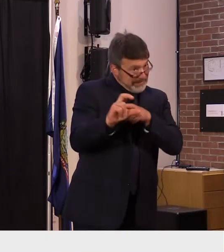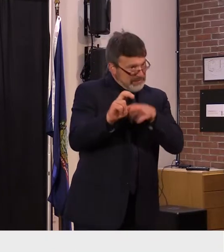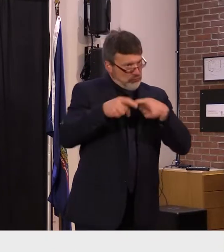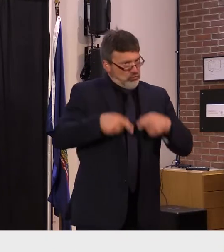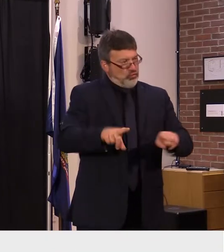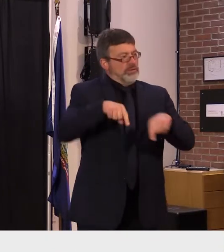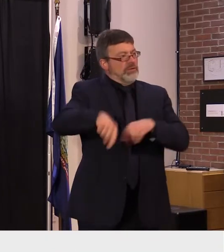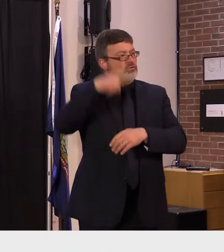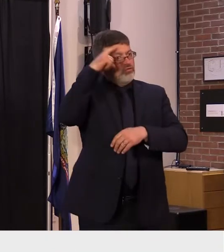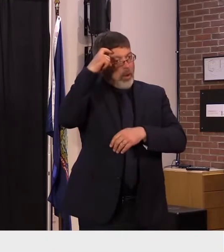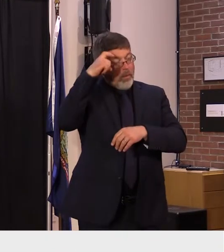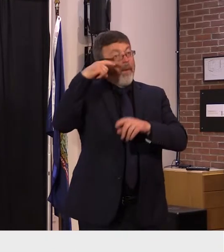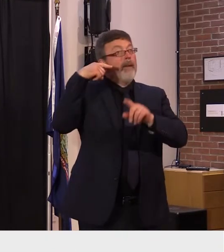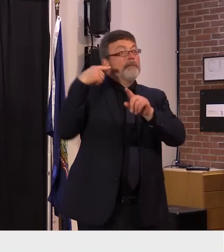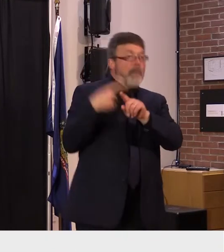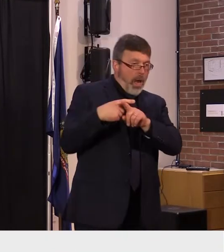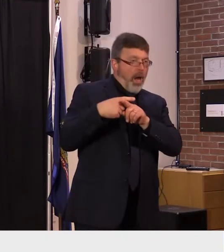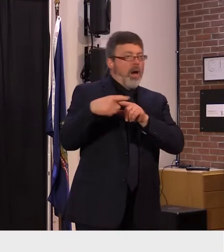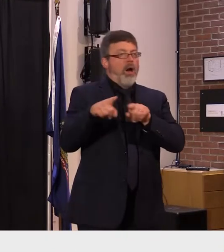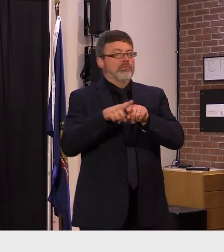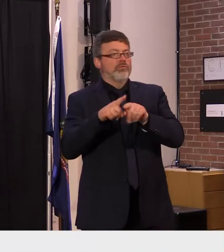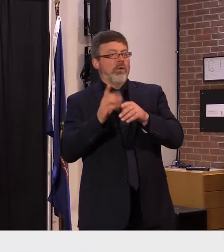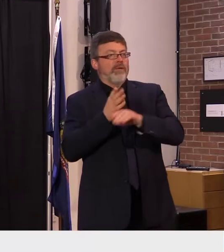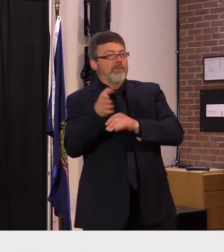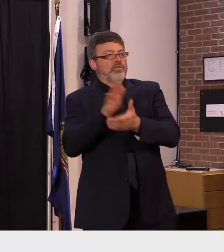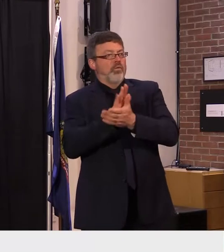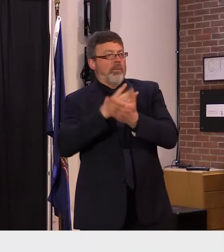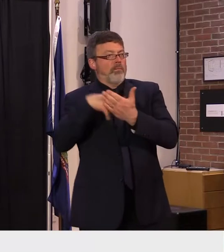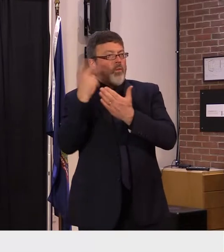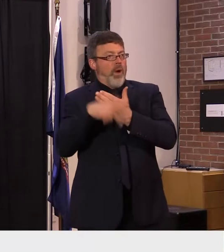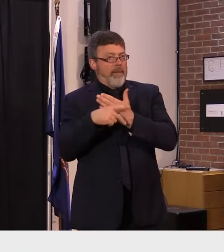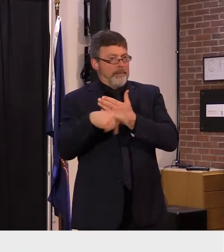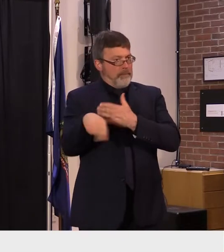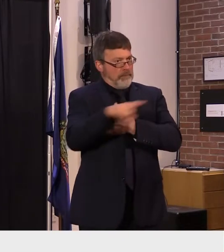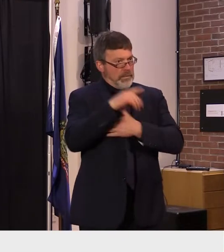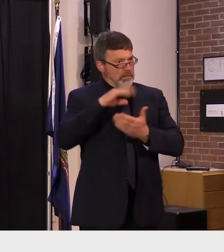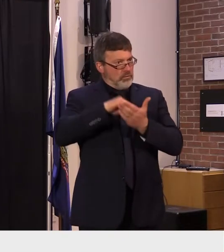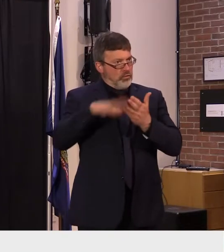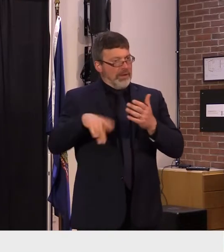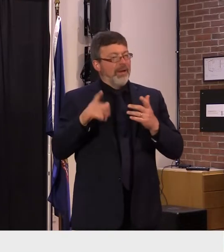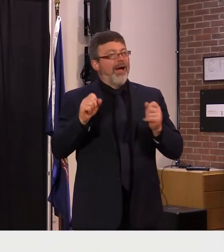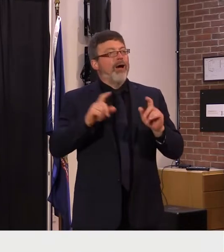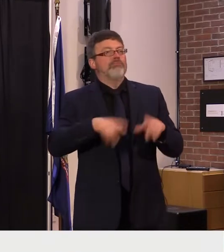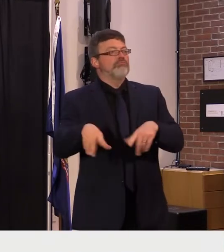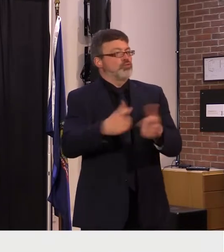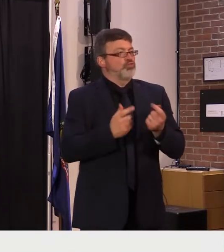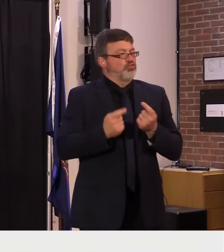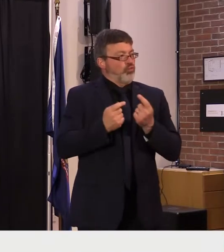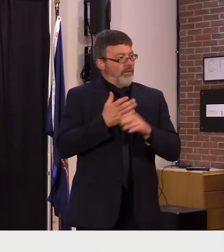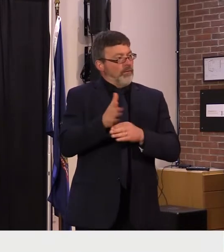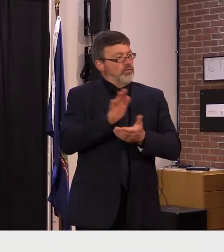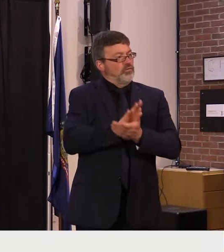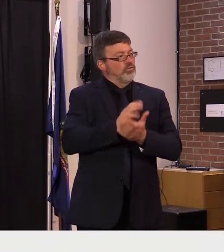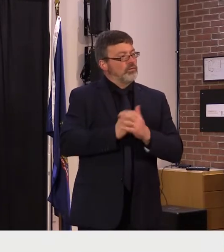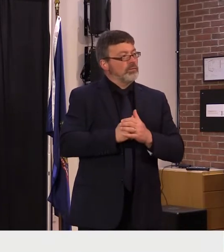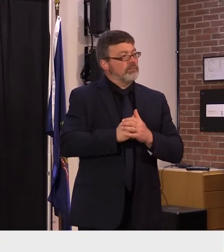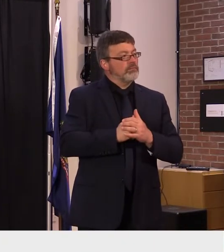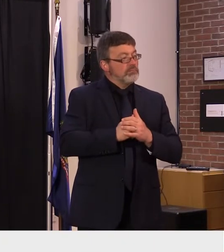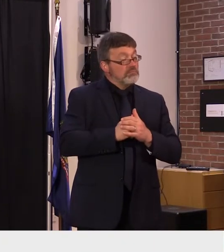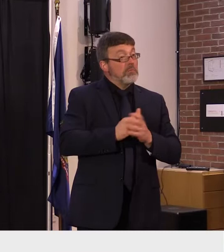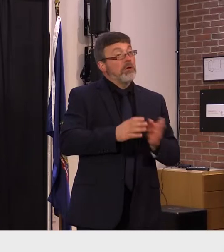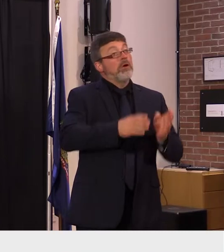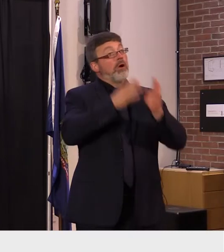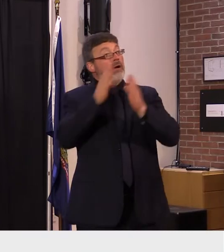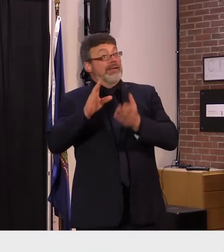literacy professional development for staff new data systems for school districts expanding remote learning capacity including tutorial